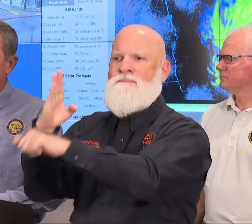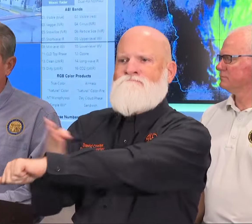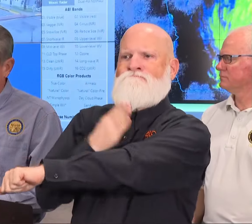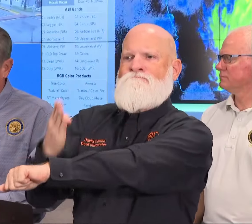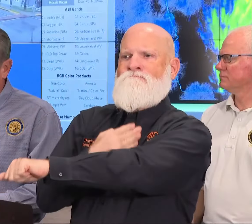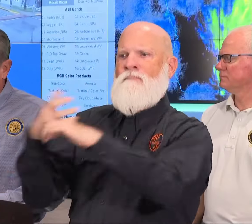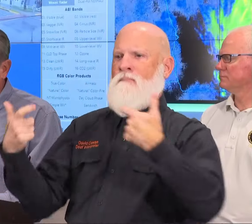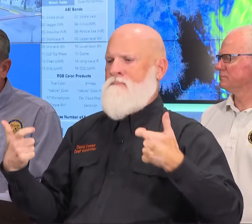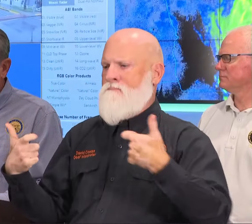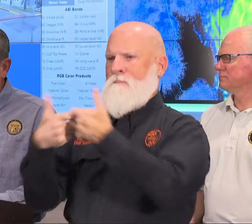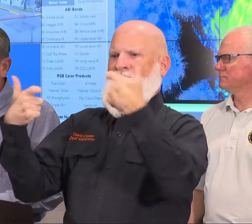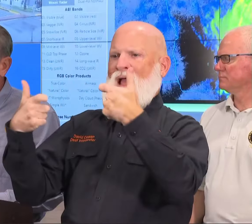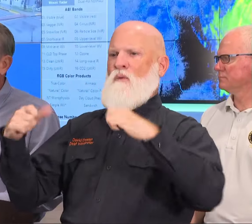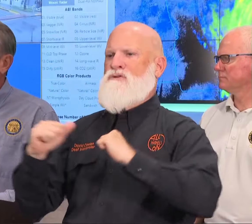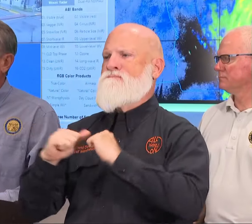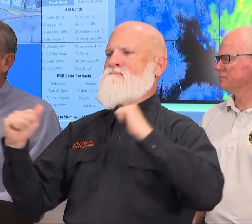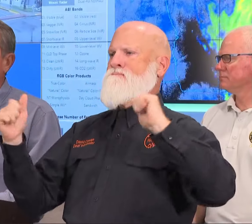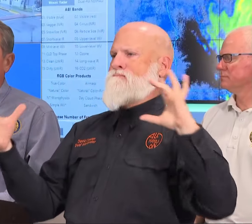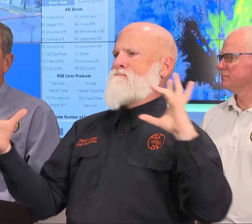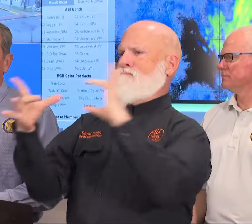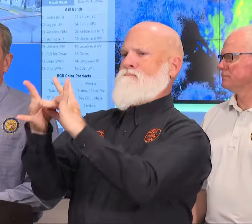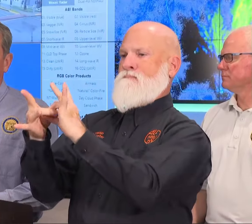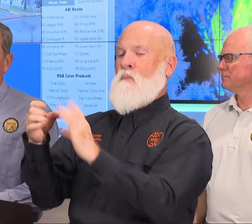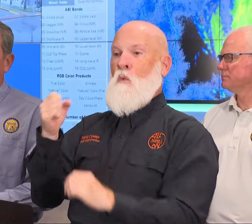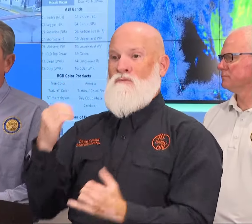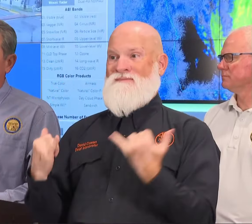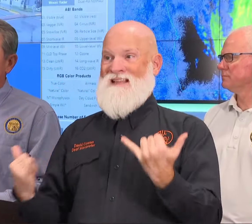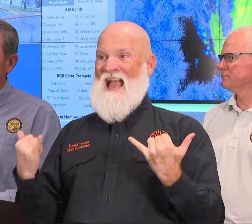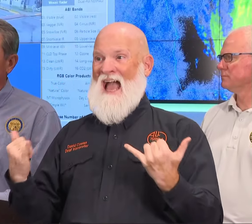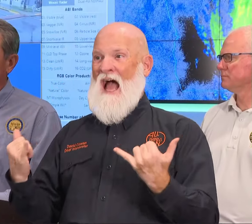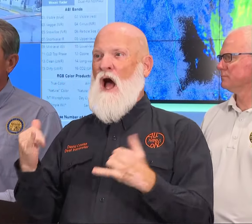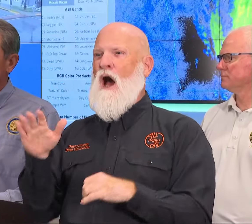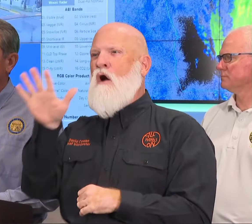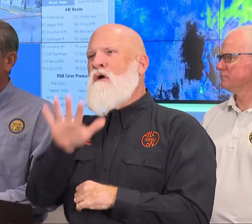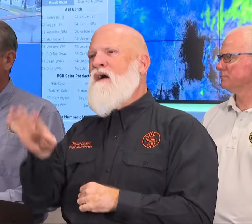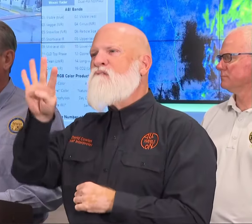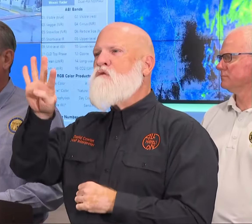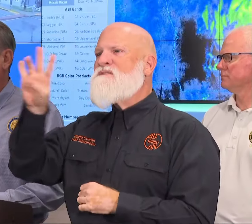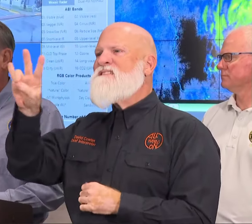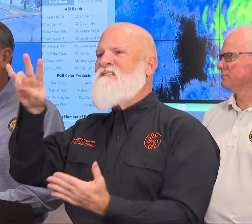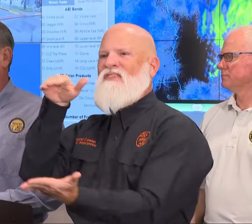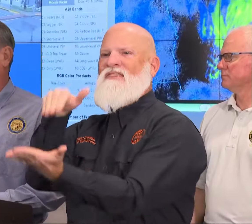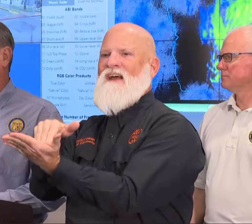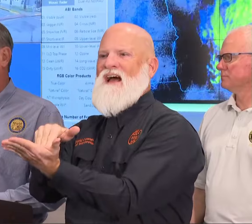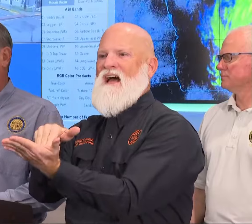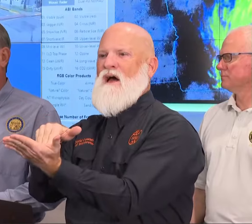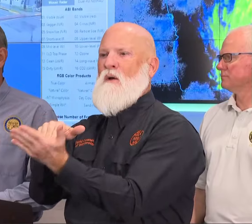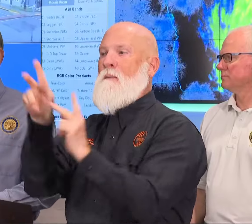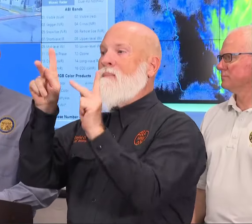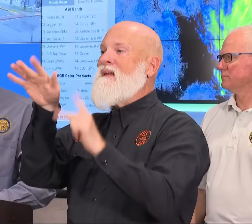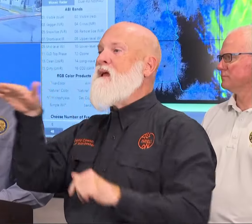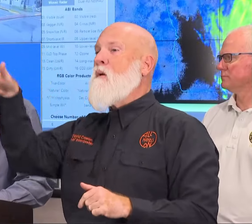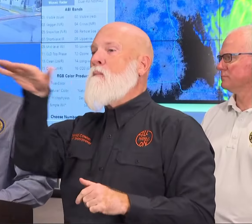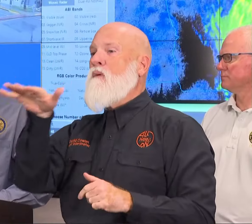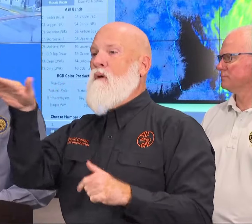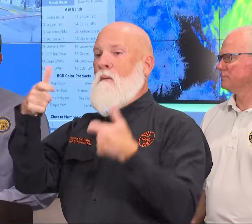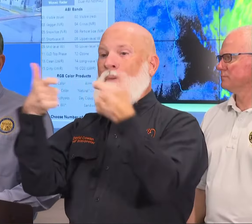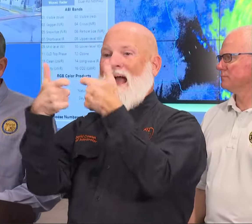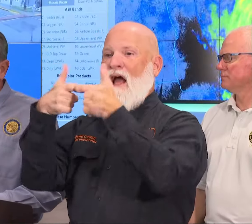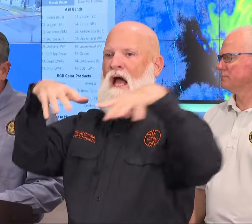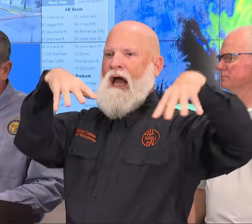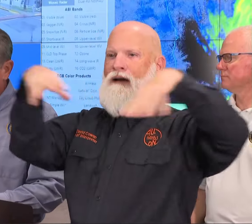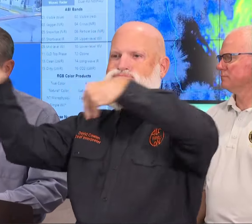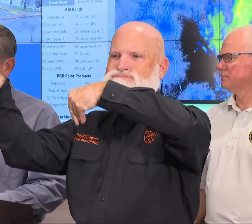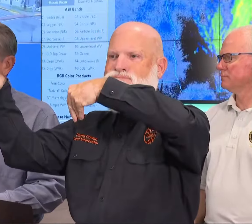roughly 47,000 people without power but while the storm has left us a little bit of a hole if you will